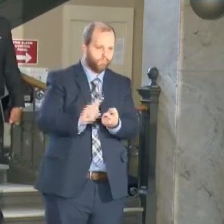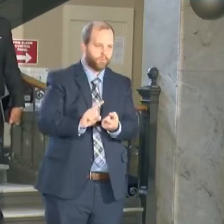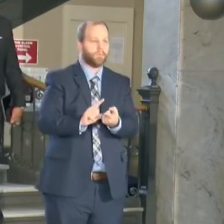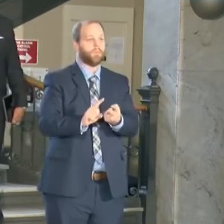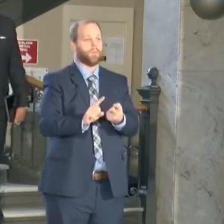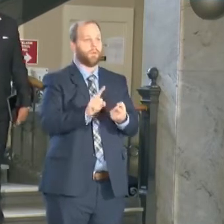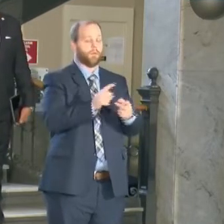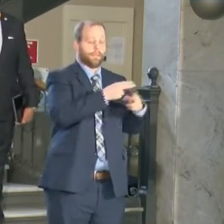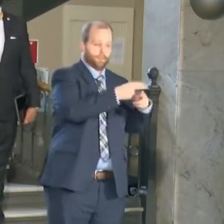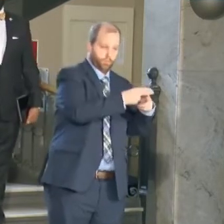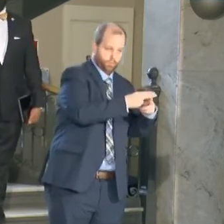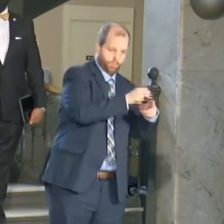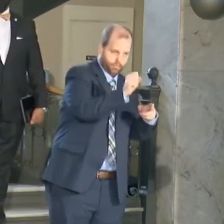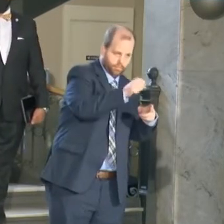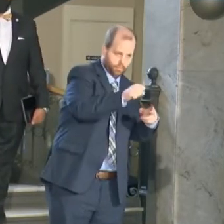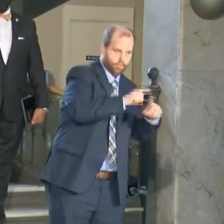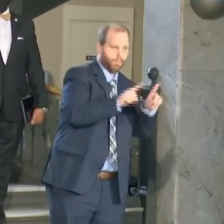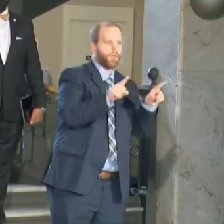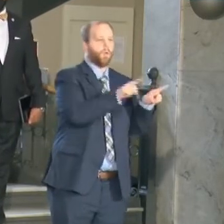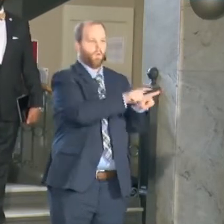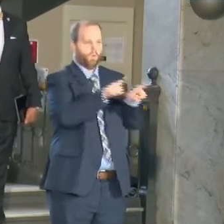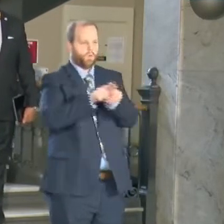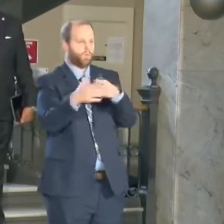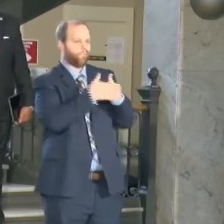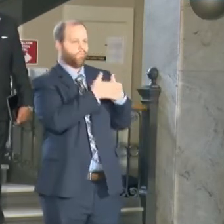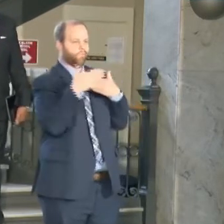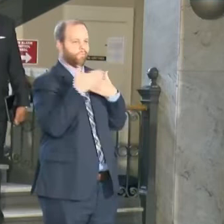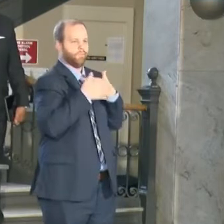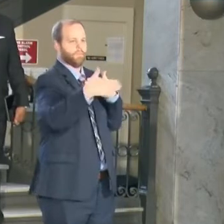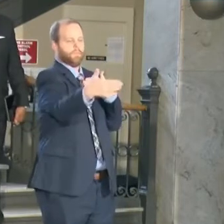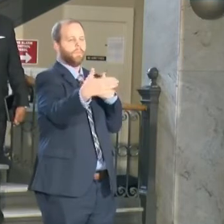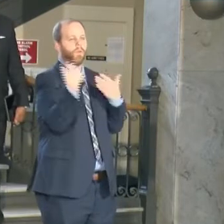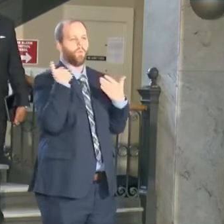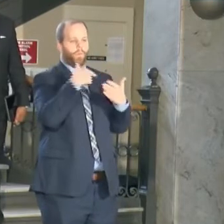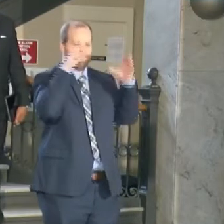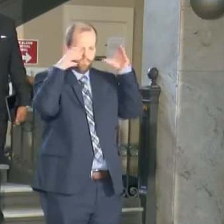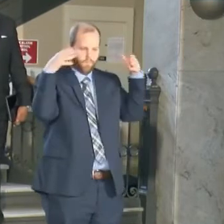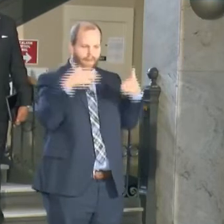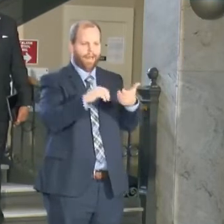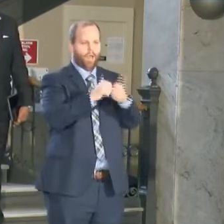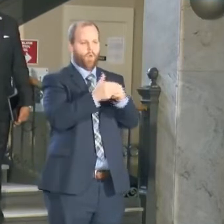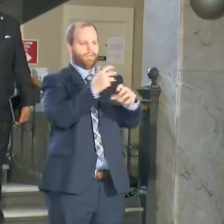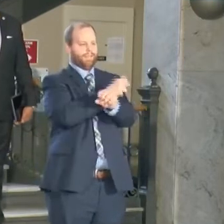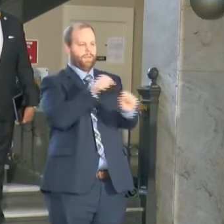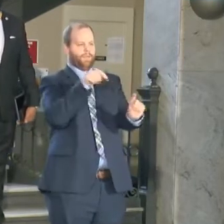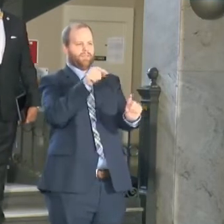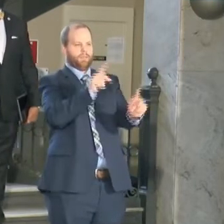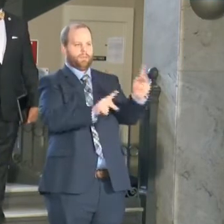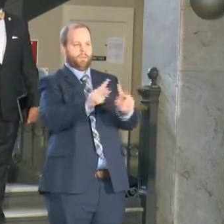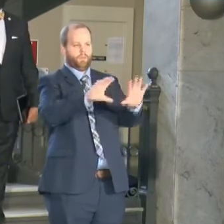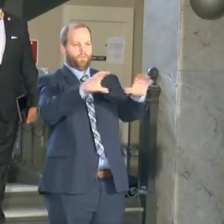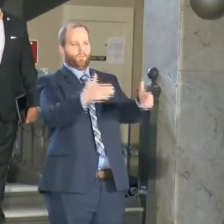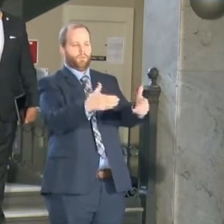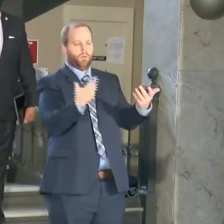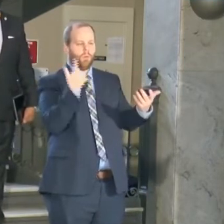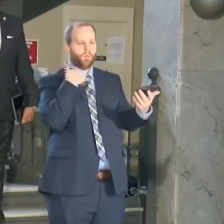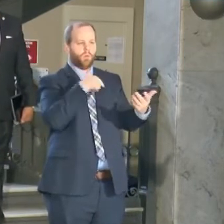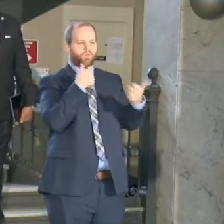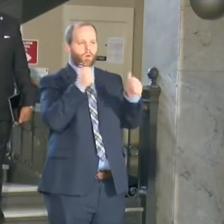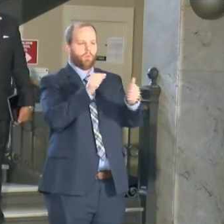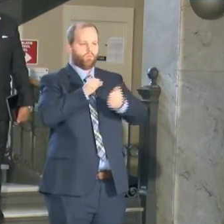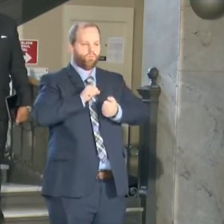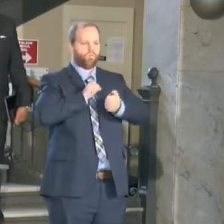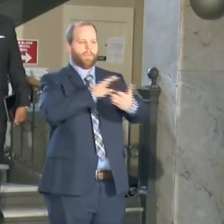for the long term. Again, we're focused on how do we save a generation by investing in ourselves, by focusing on the root causes of these issues.